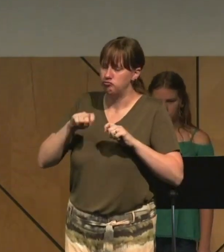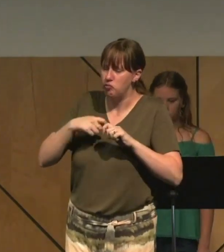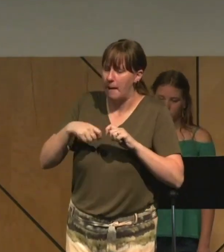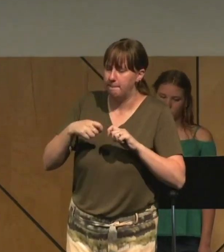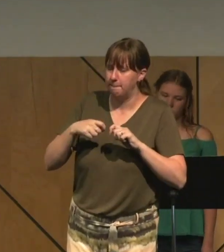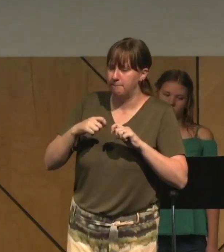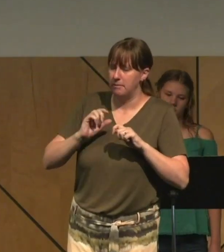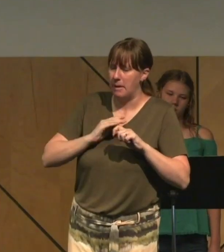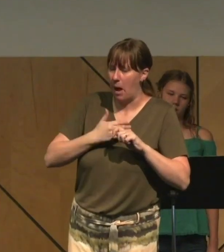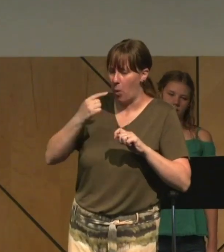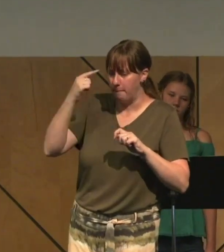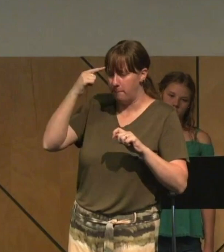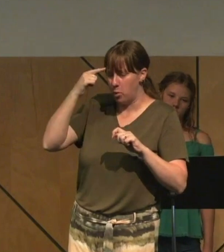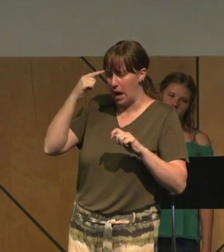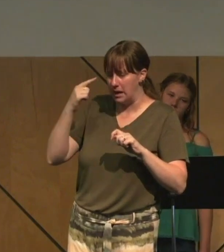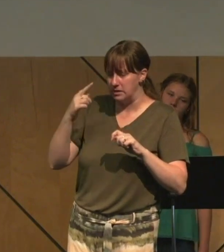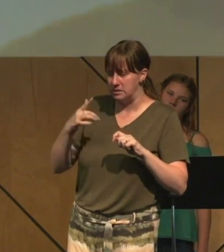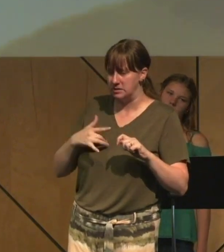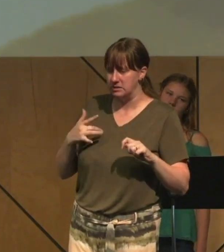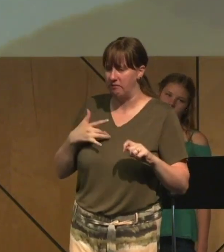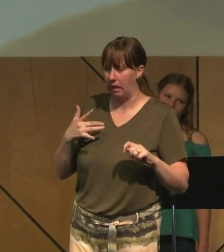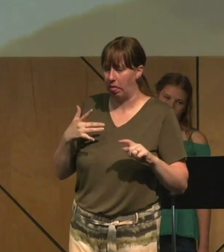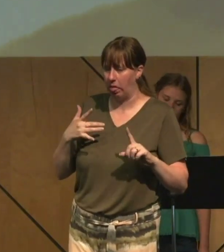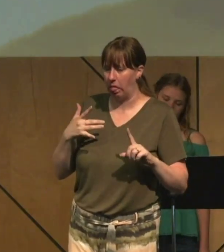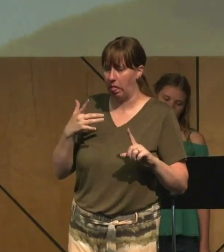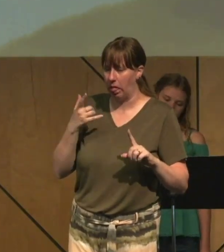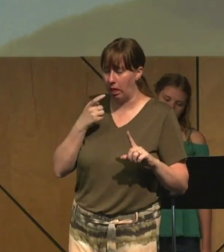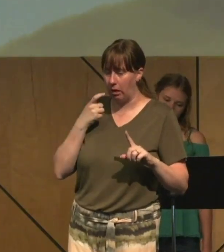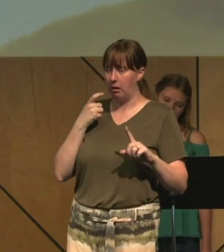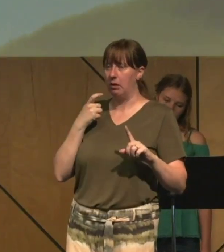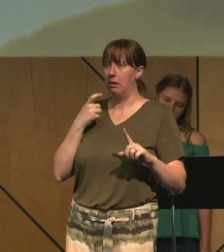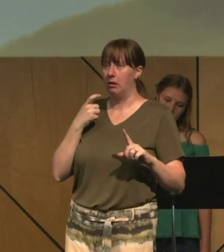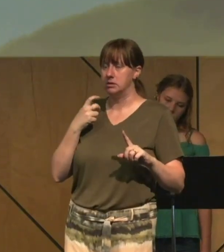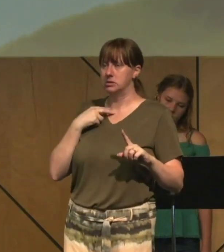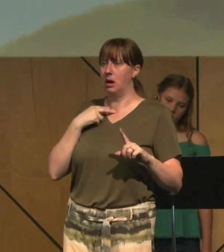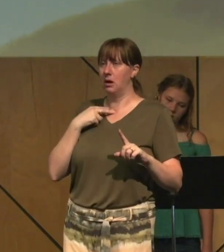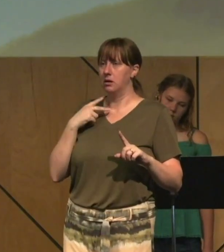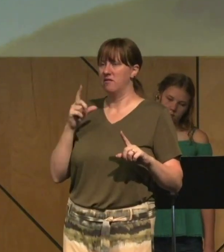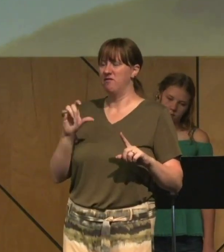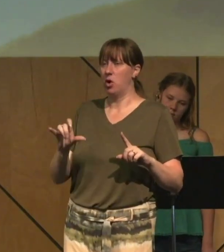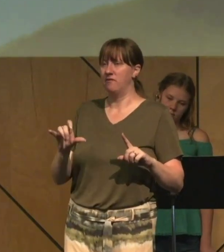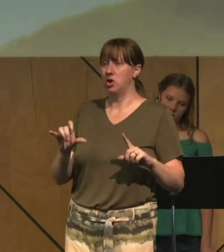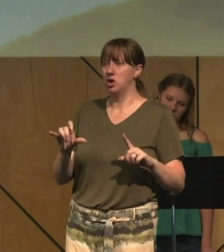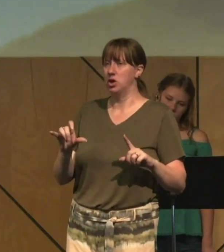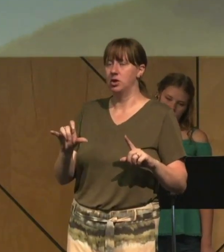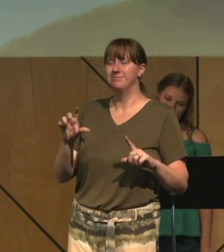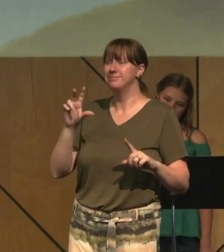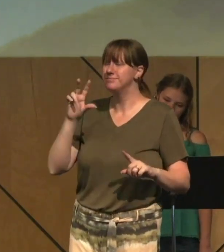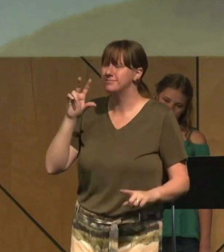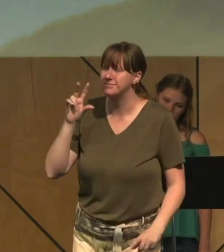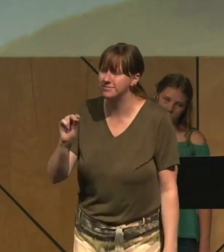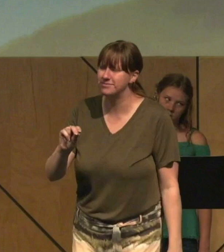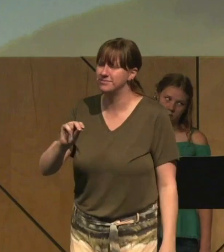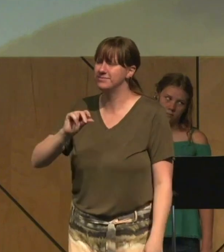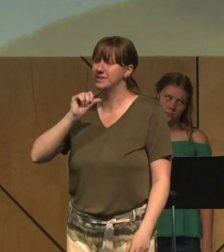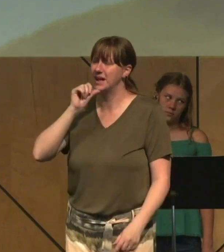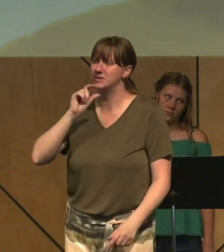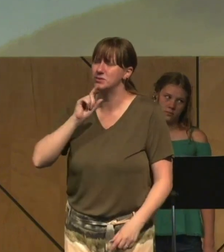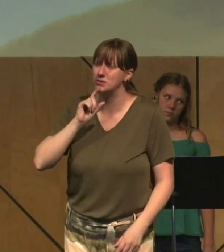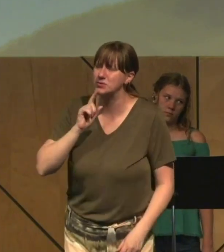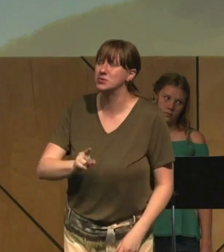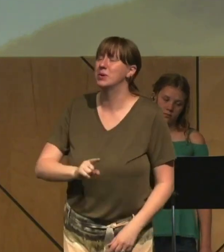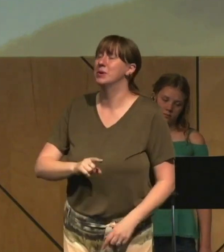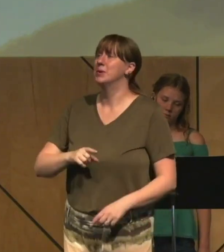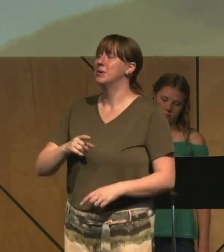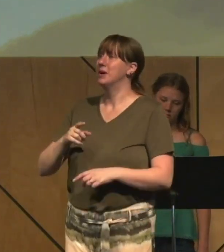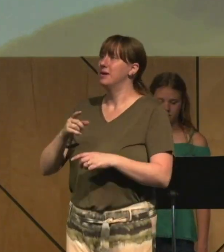out. I'm stuck in this forever. Oh God, you say the opposite. There is a way out. It may start as